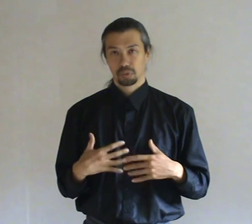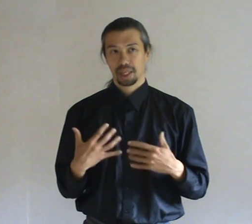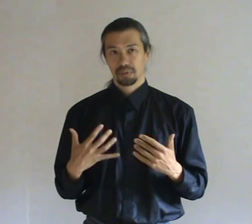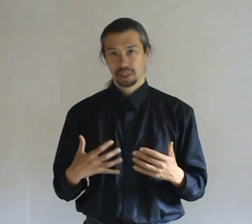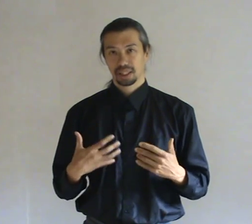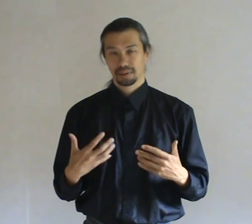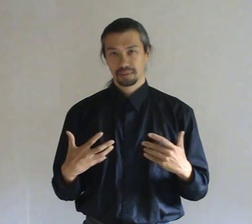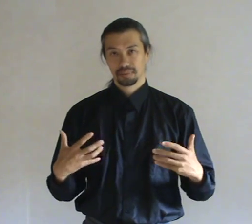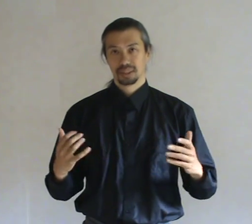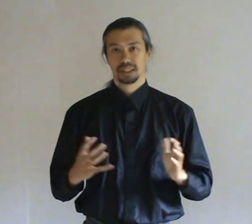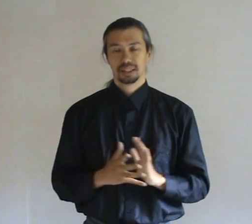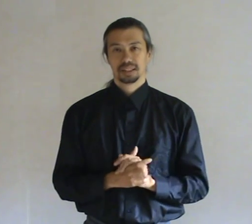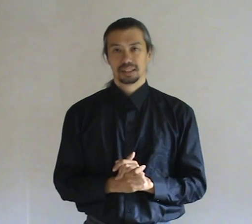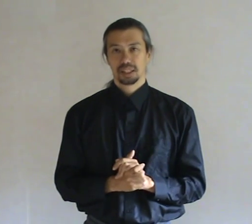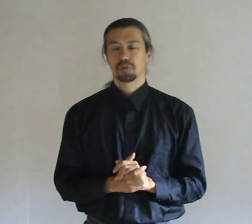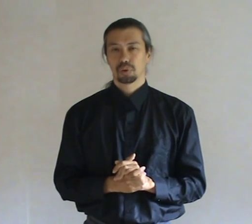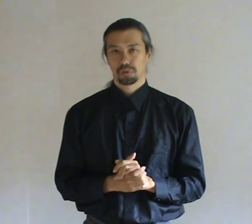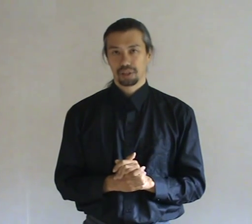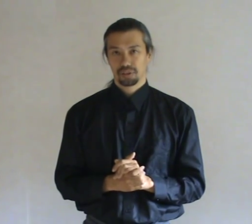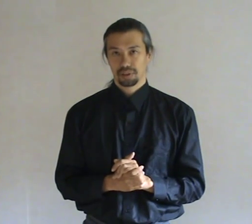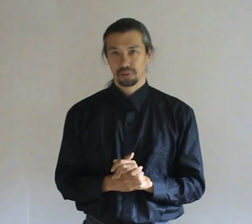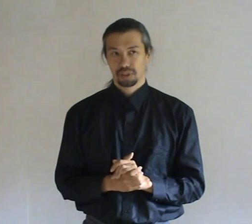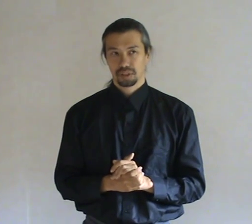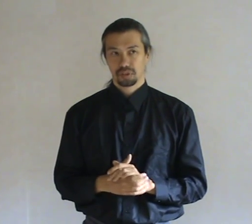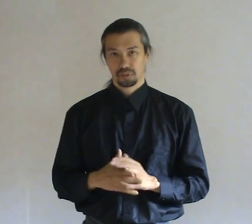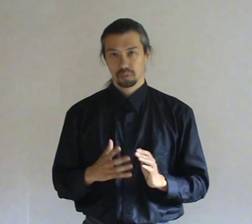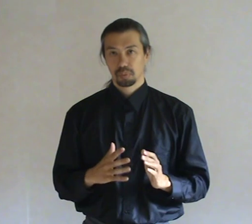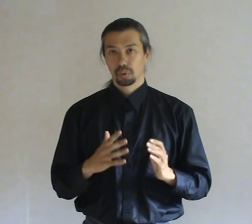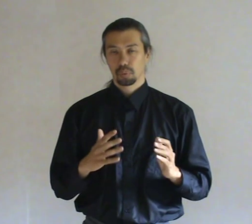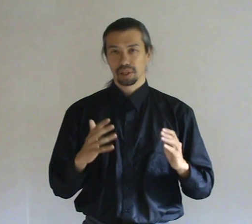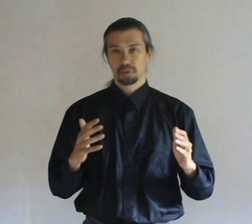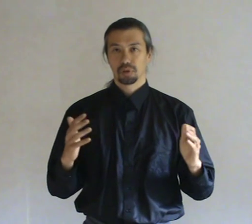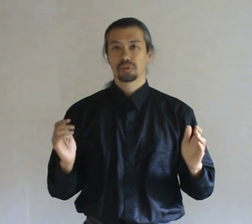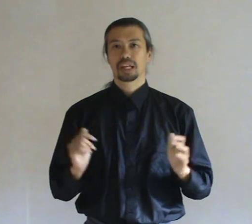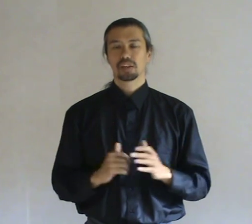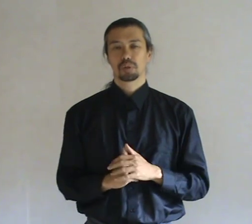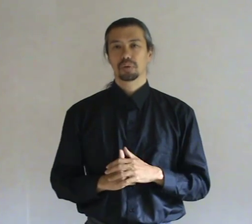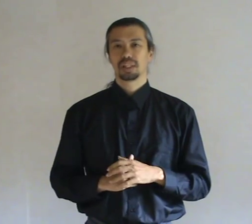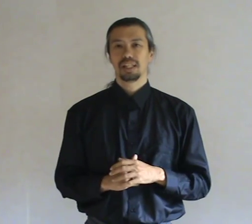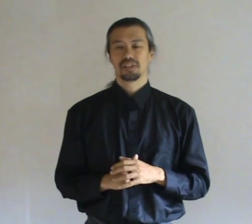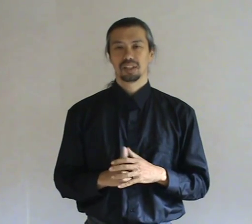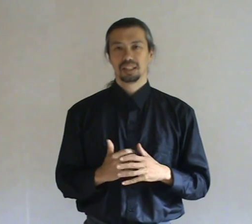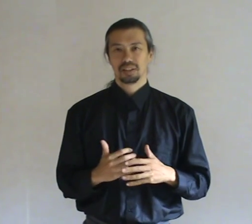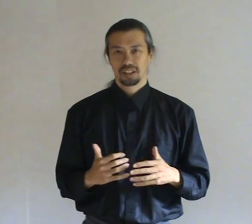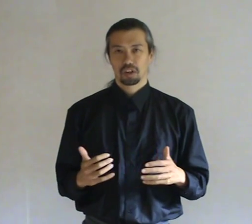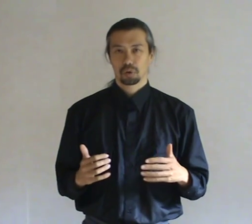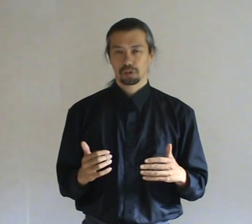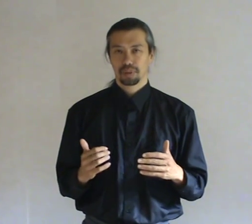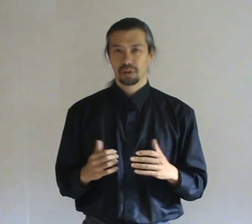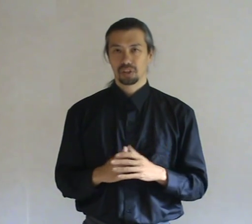way. can evolve ourselves. And the more we evolve. The less we will need. These lower spirits.